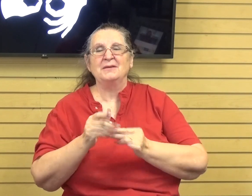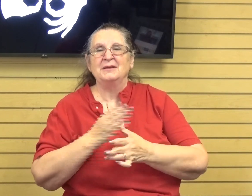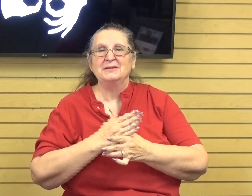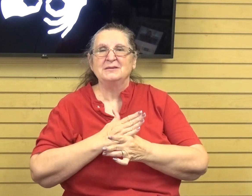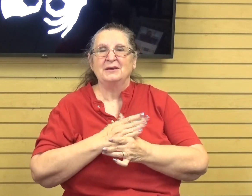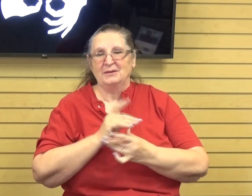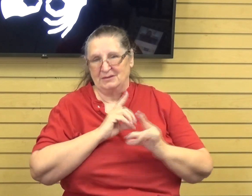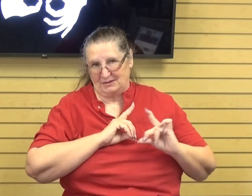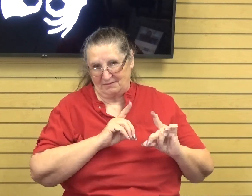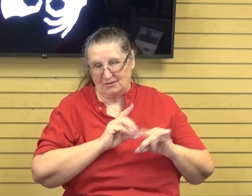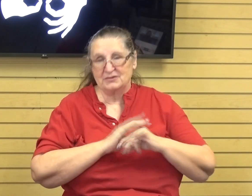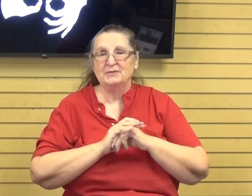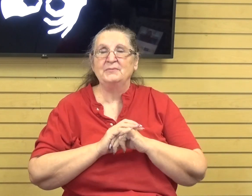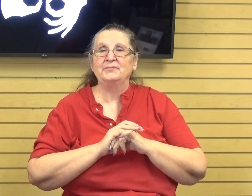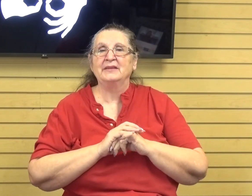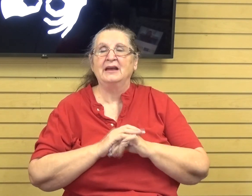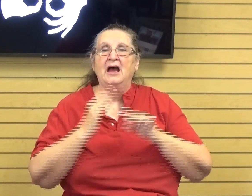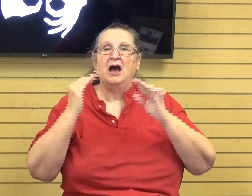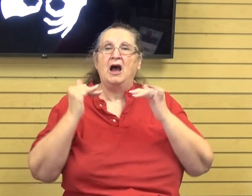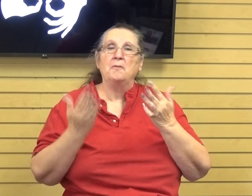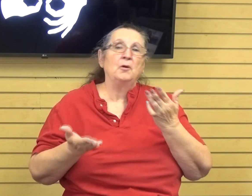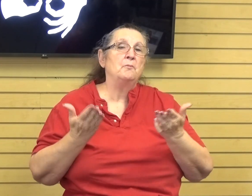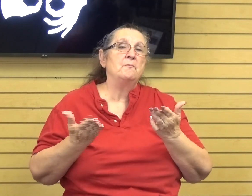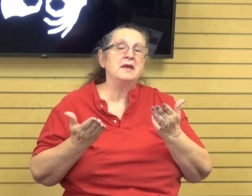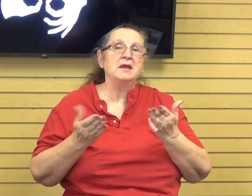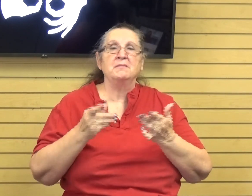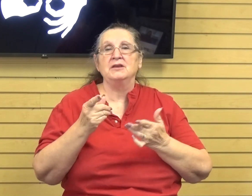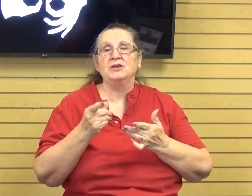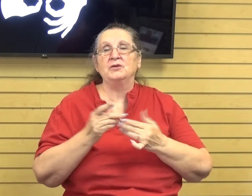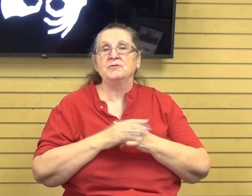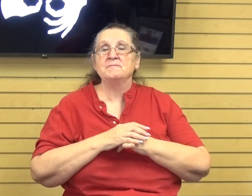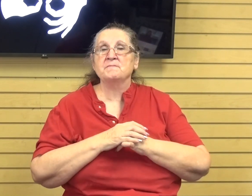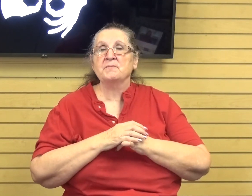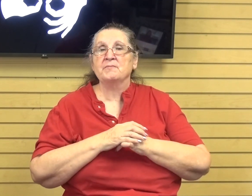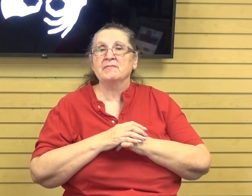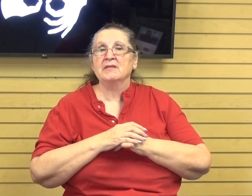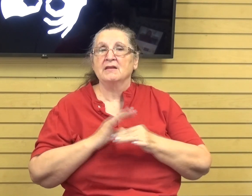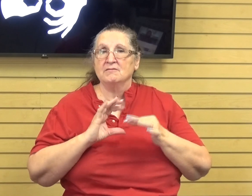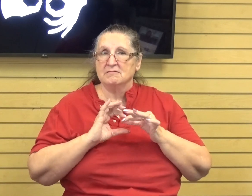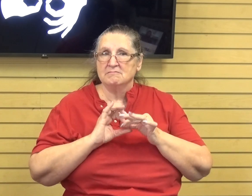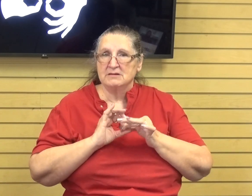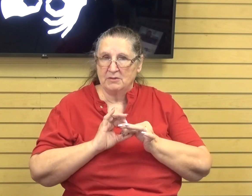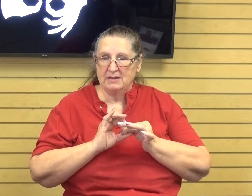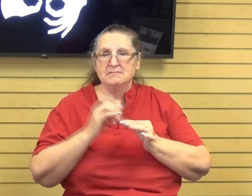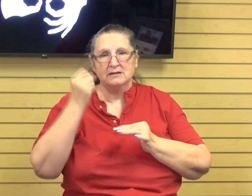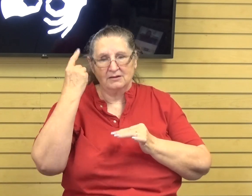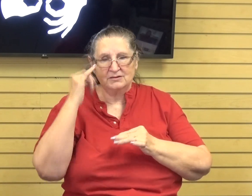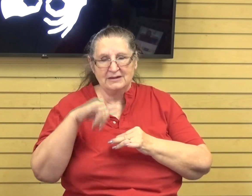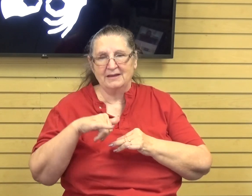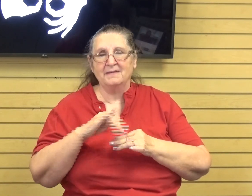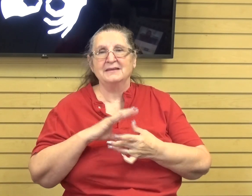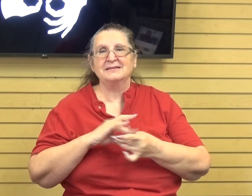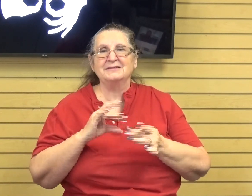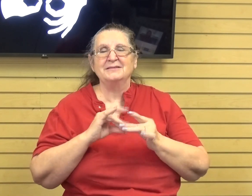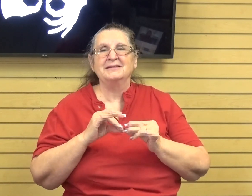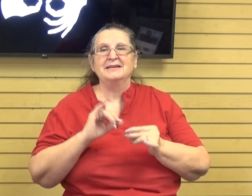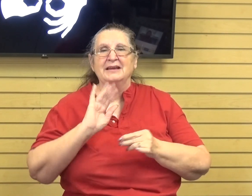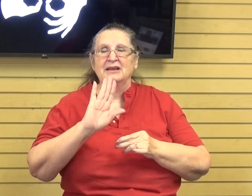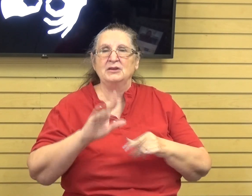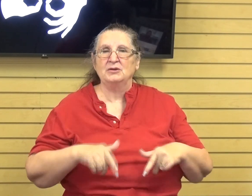devotional. I'm hoping that maybe you guys will relate to this in some way or form in your daily lives. I